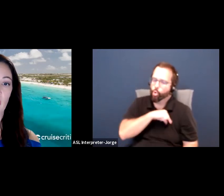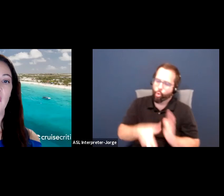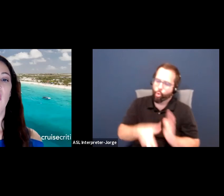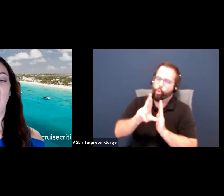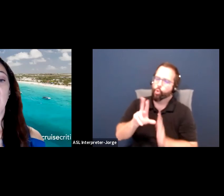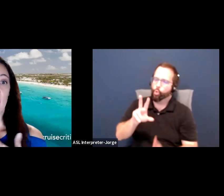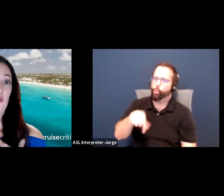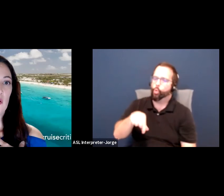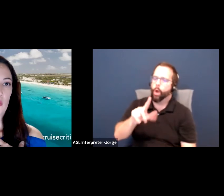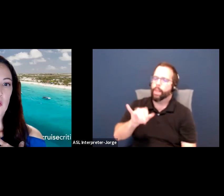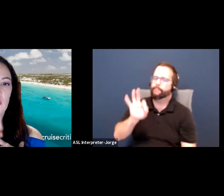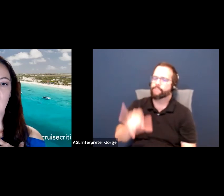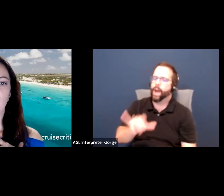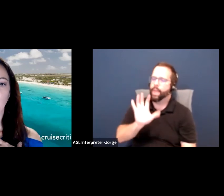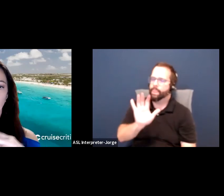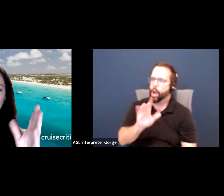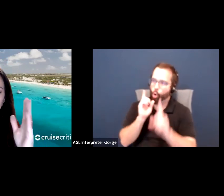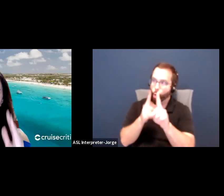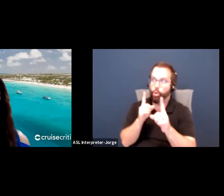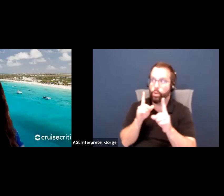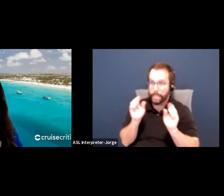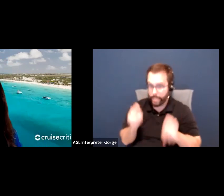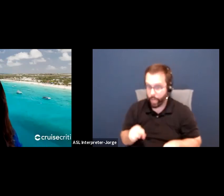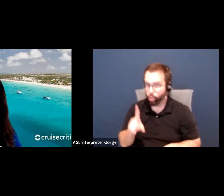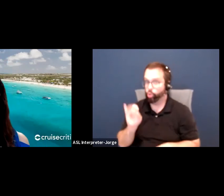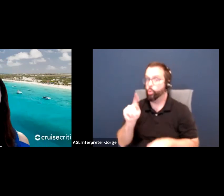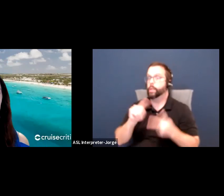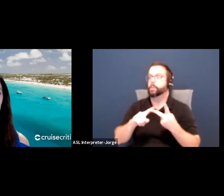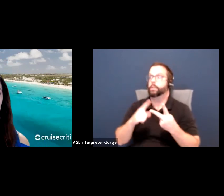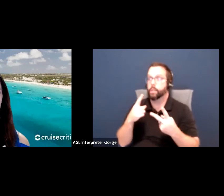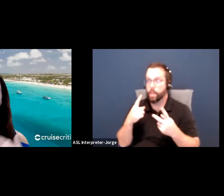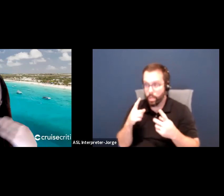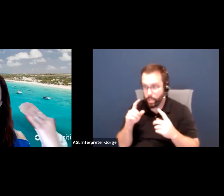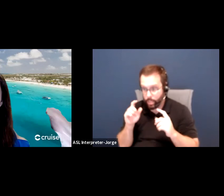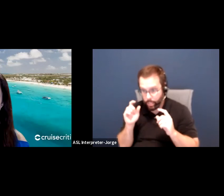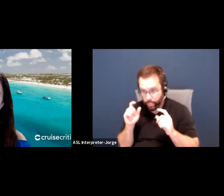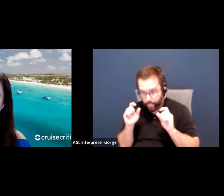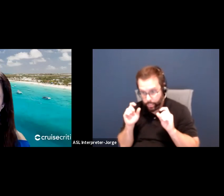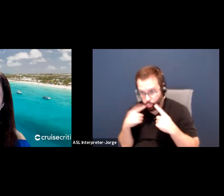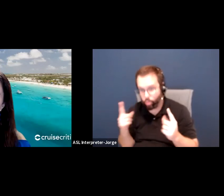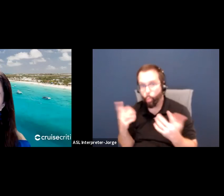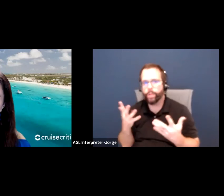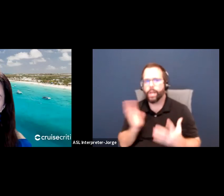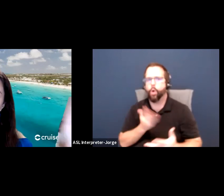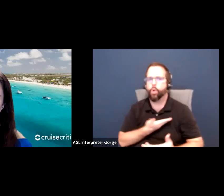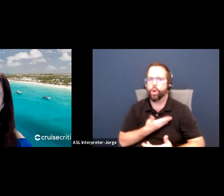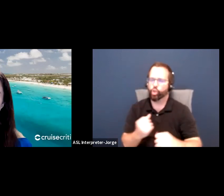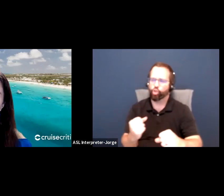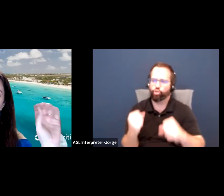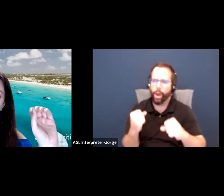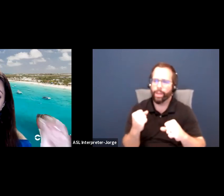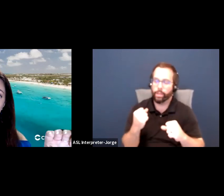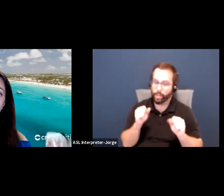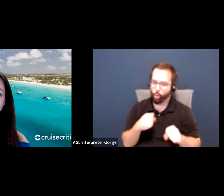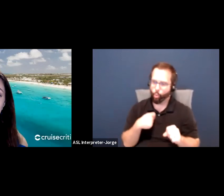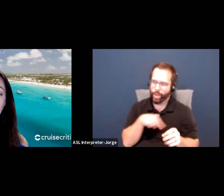with and that fit with our mission. We want to determine what our strengths are so that we can play to those and lead with those